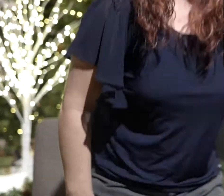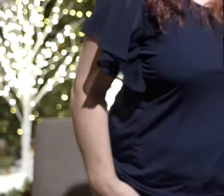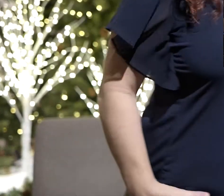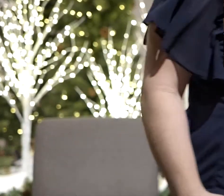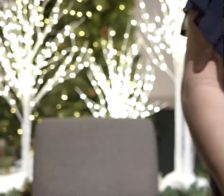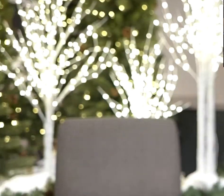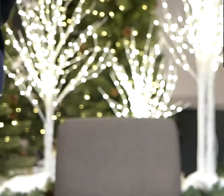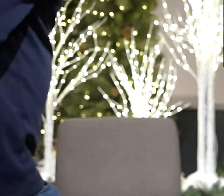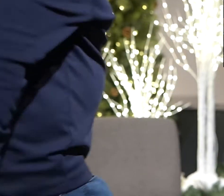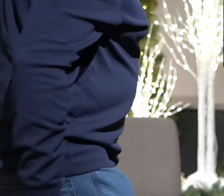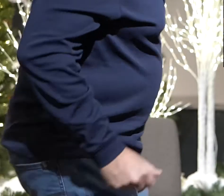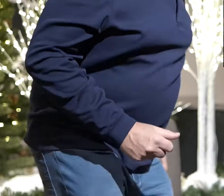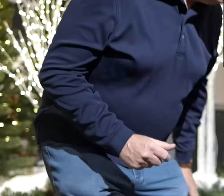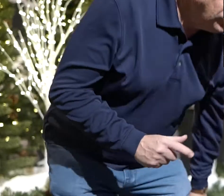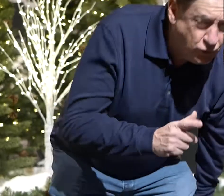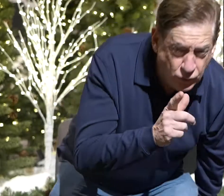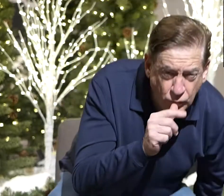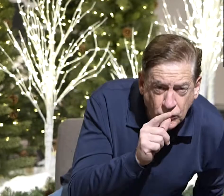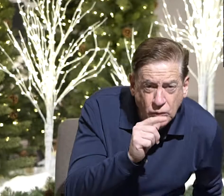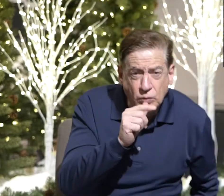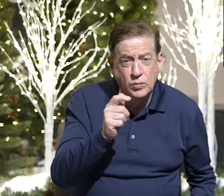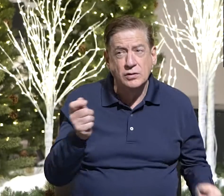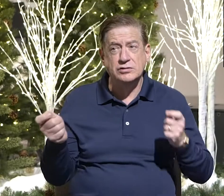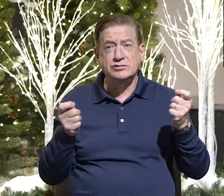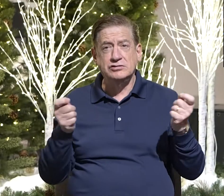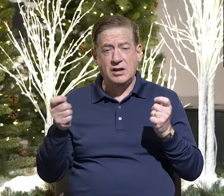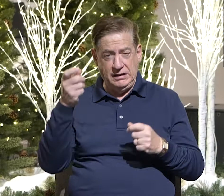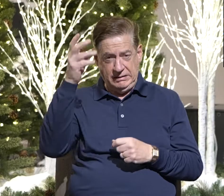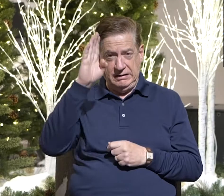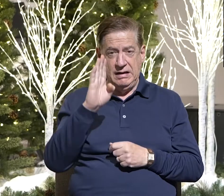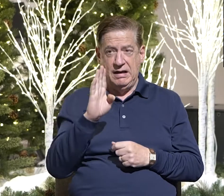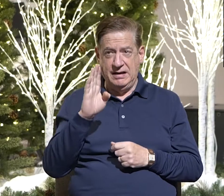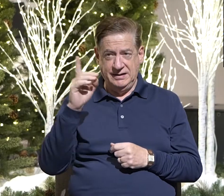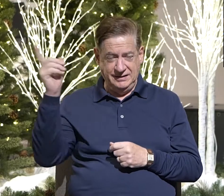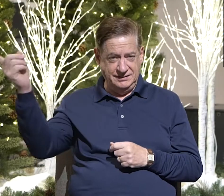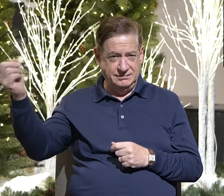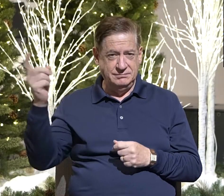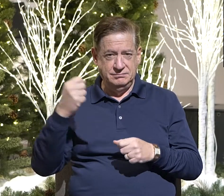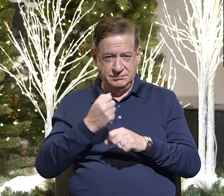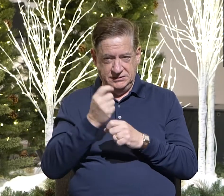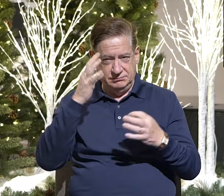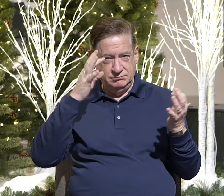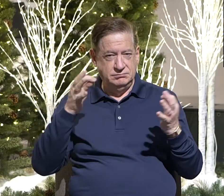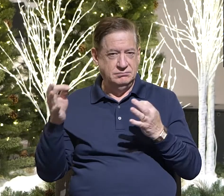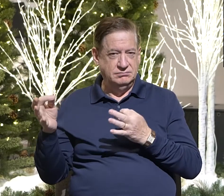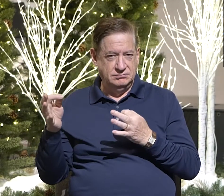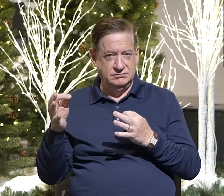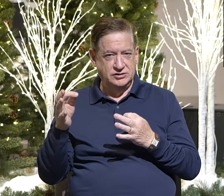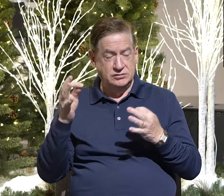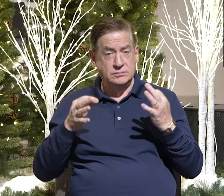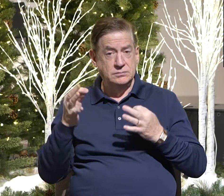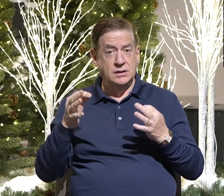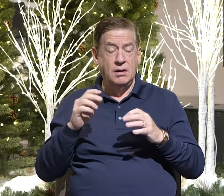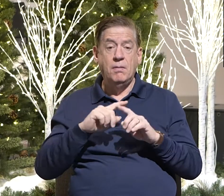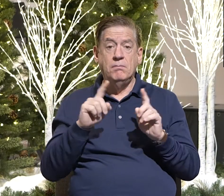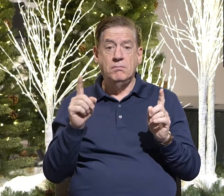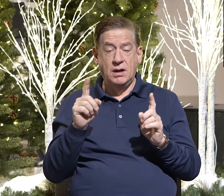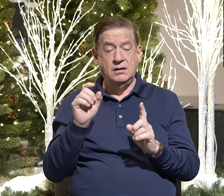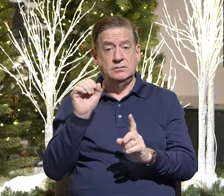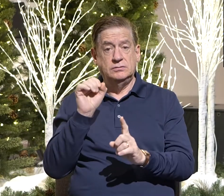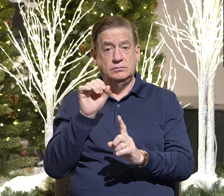every deed into judgment. And not judgment like the gap, like I'm giving judgment, but exposing,